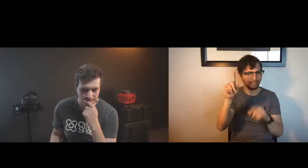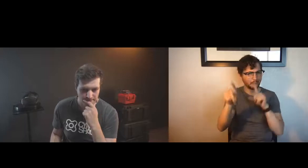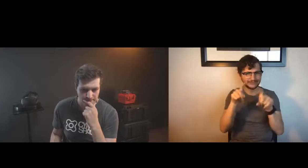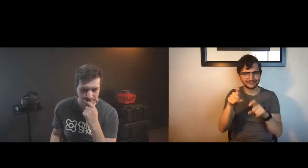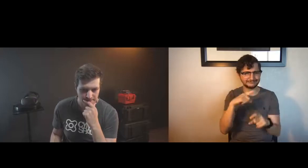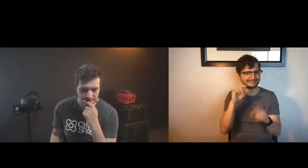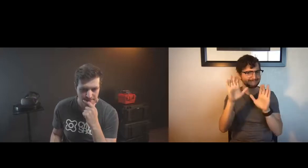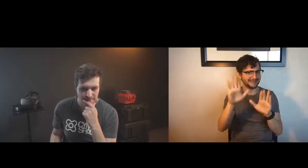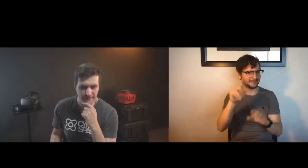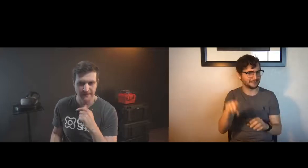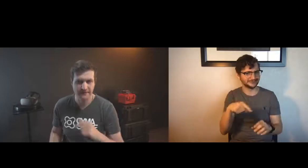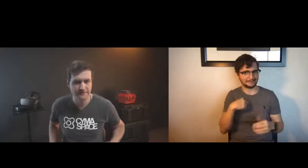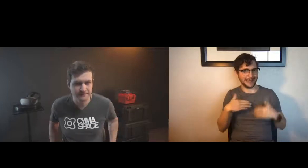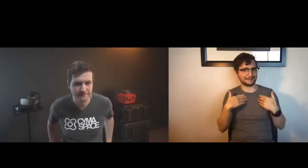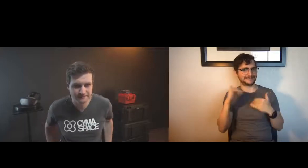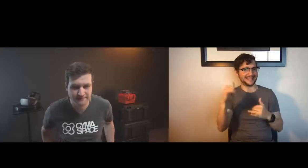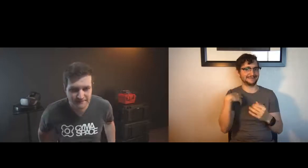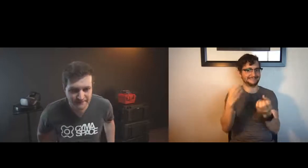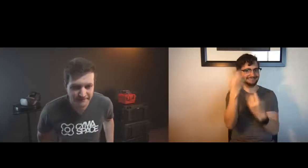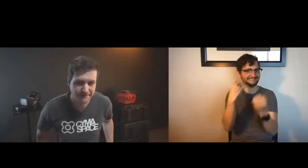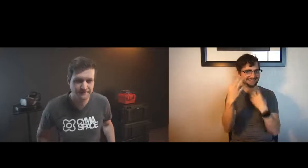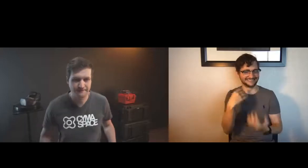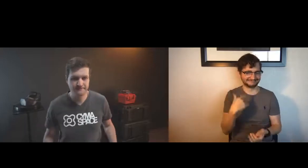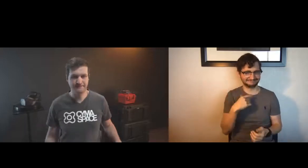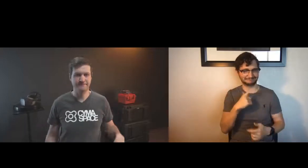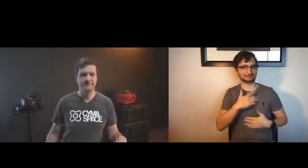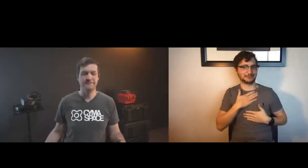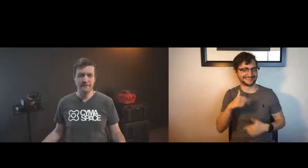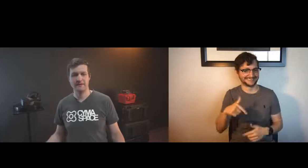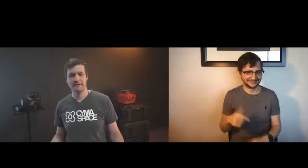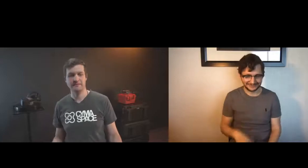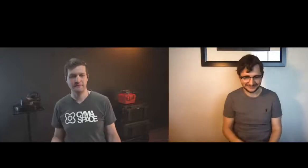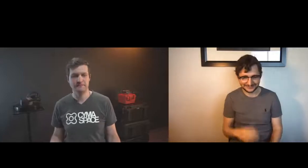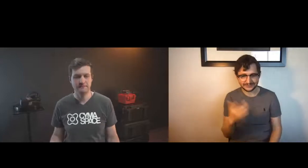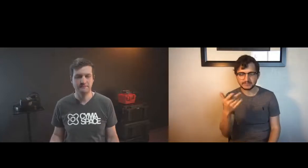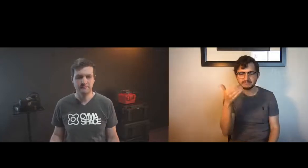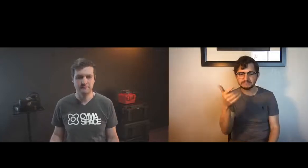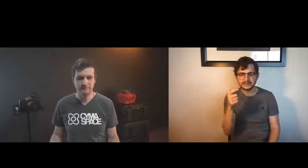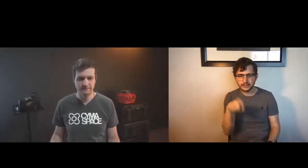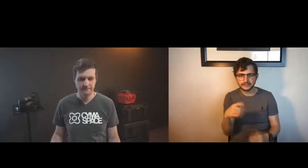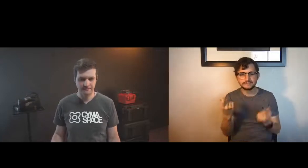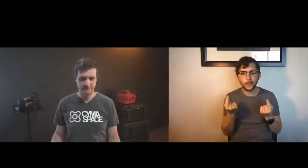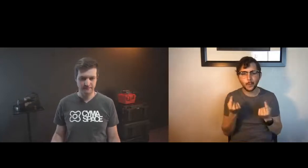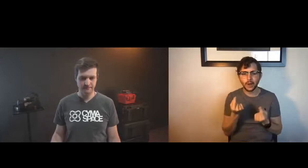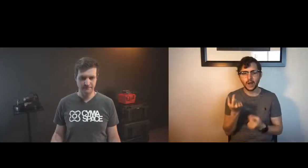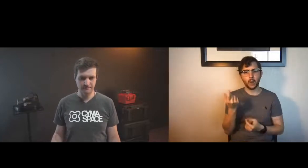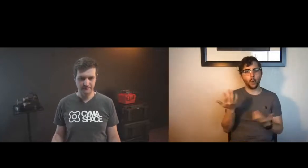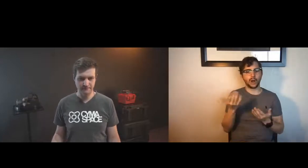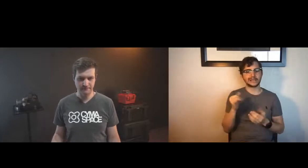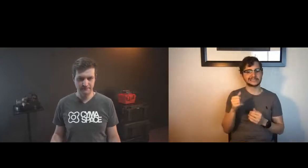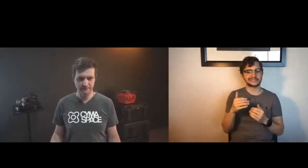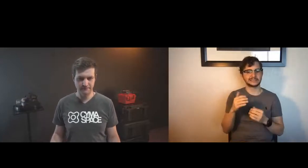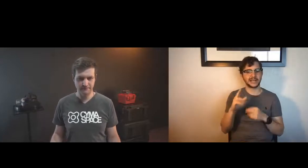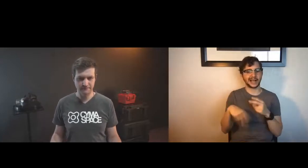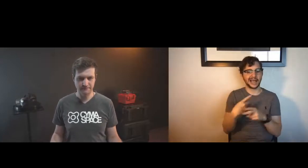great thank you for that um let's switch to the next question thank you to the audience for the steady stream of questions that you've been supplying us